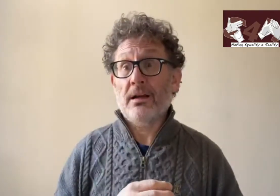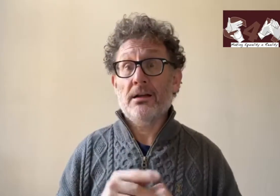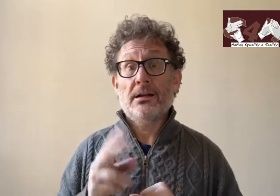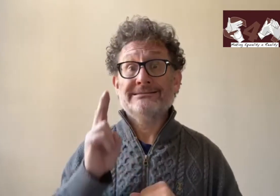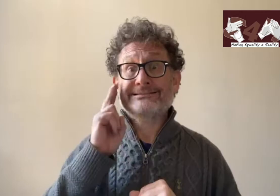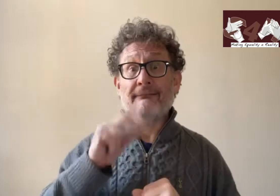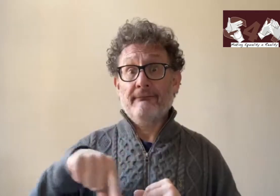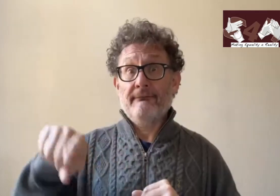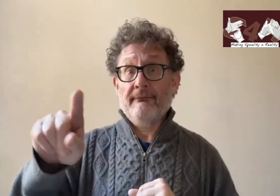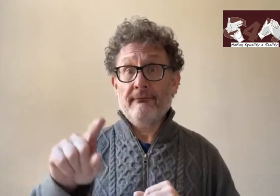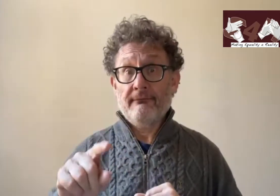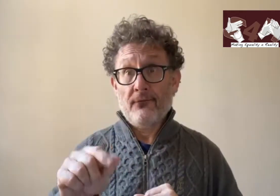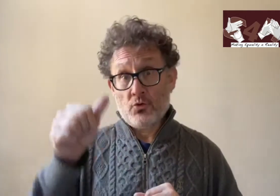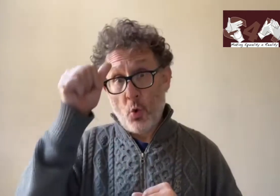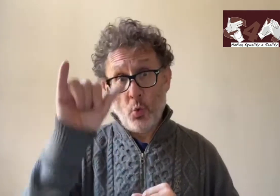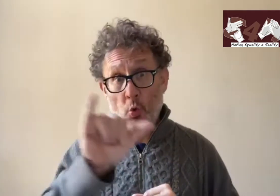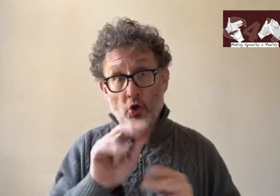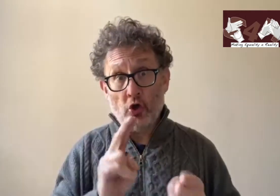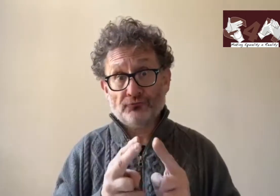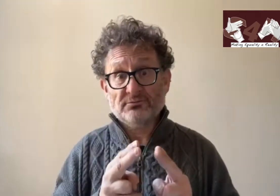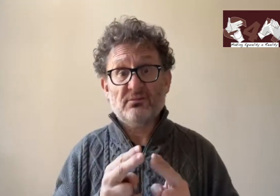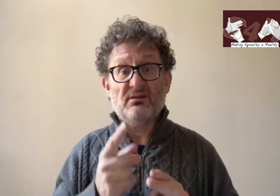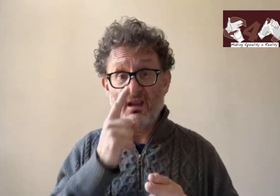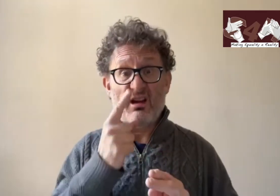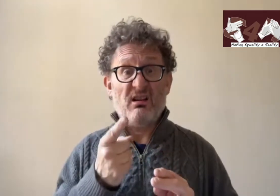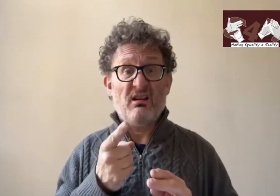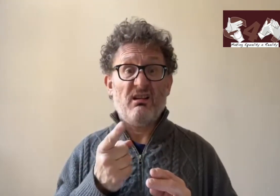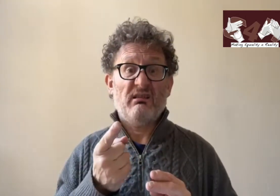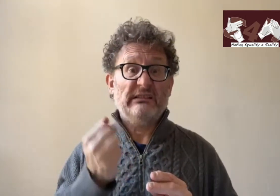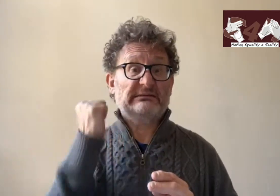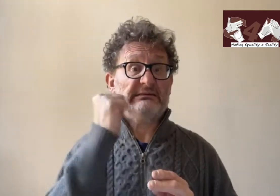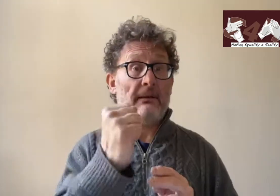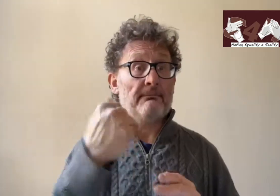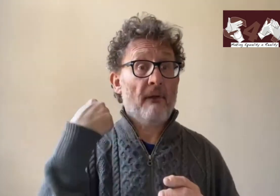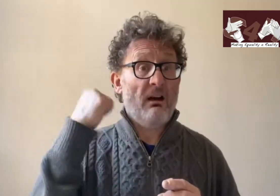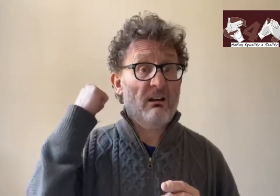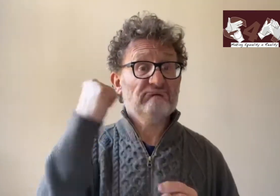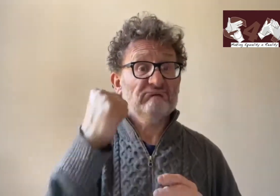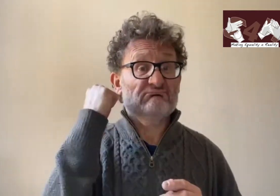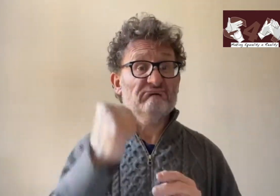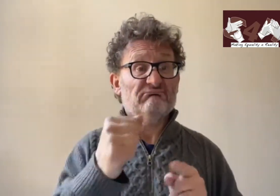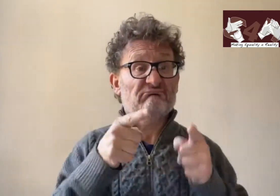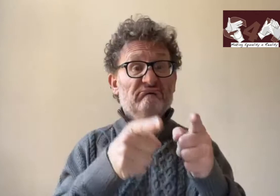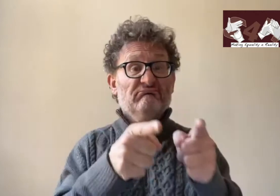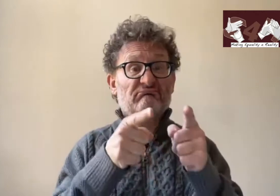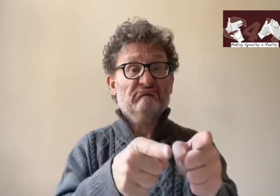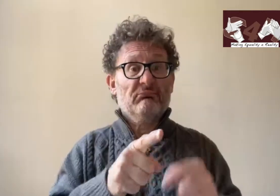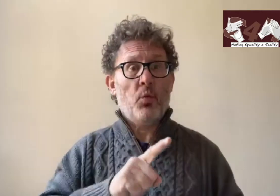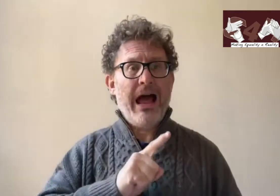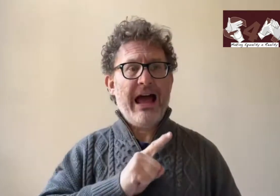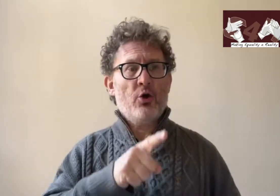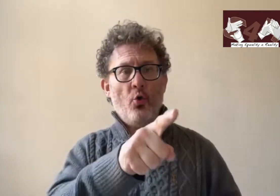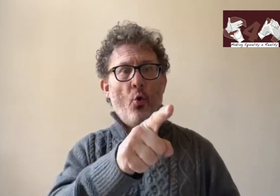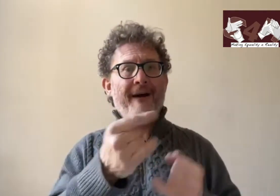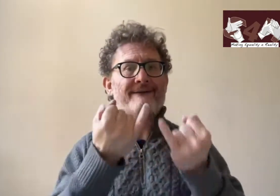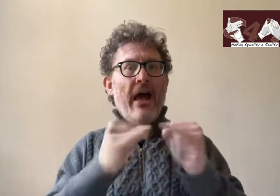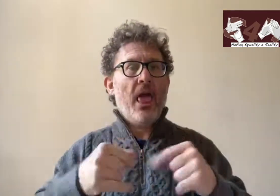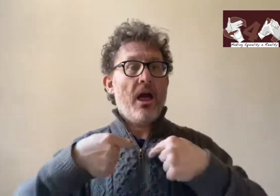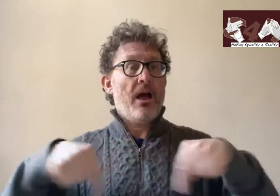You know deaf people they know which interpreters are which and there's a lot of things being said about